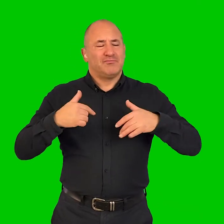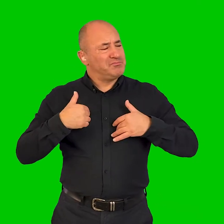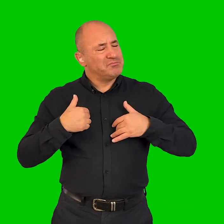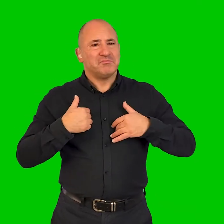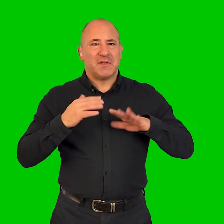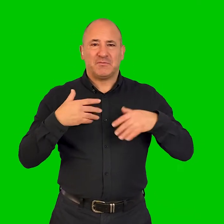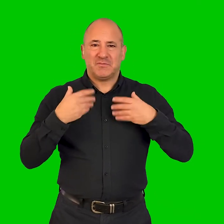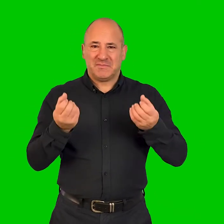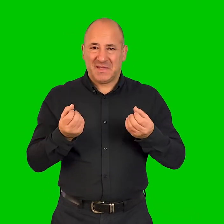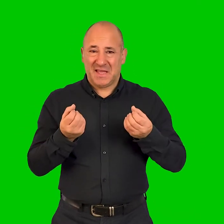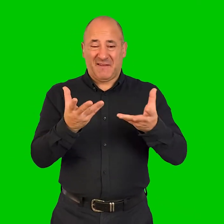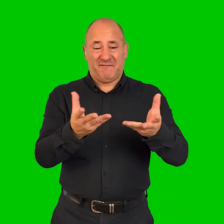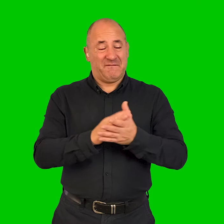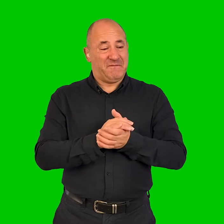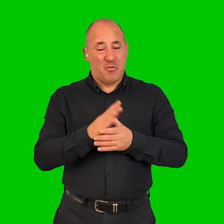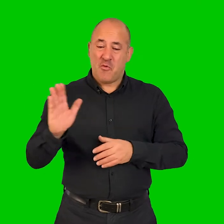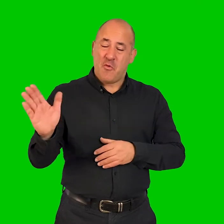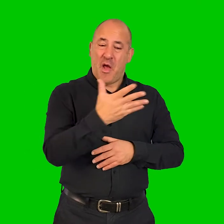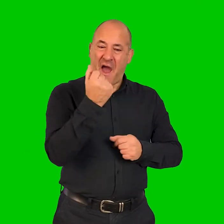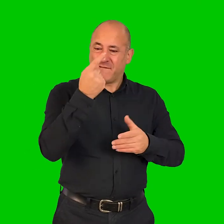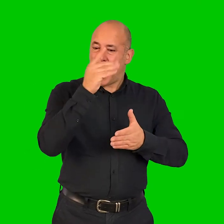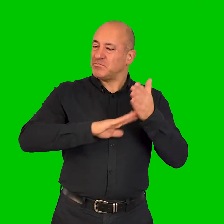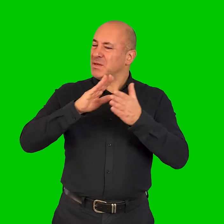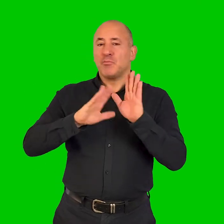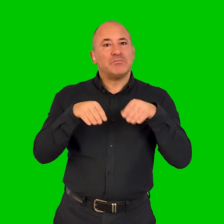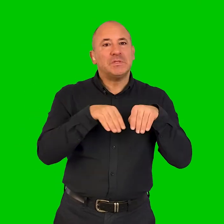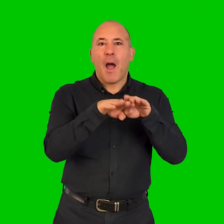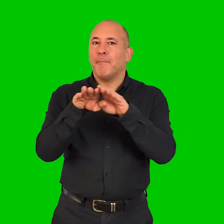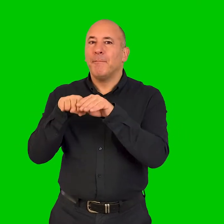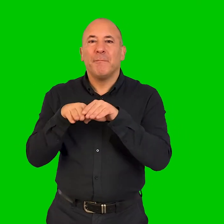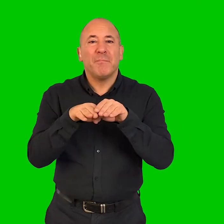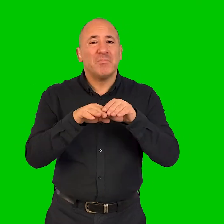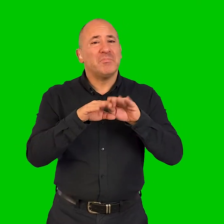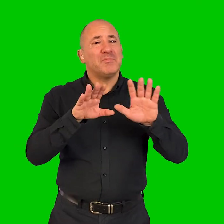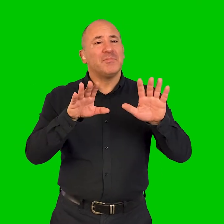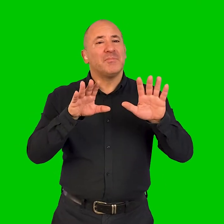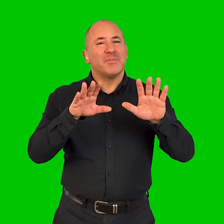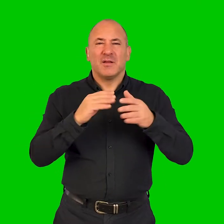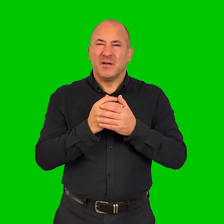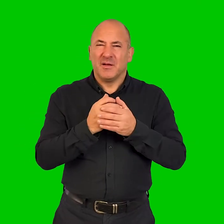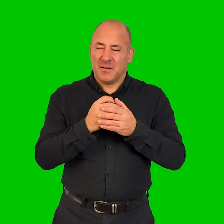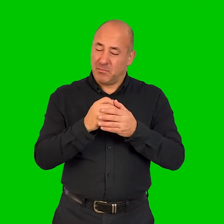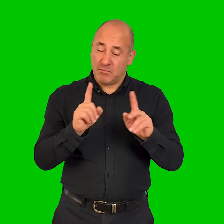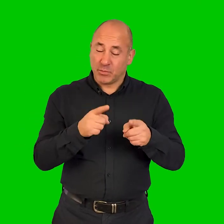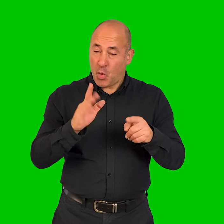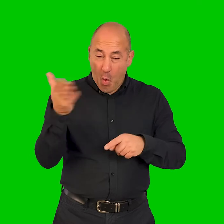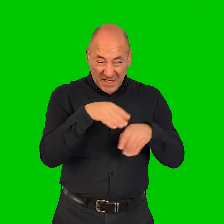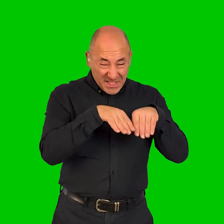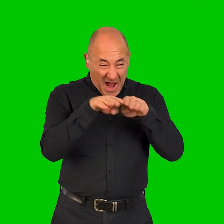we have to somehow find a way to give everyone the same experience, which is impossible for anyone to